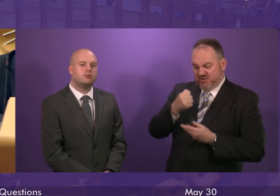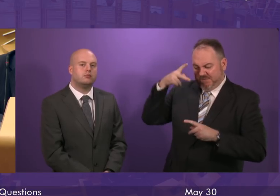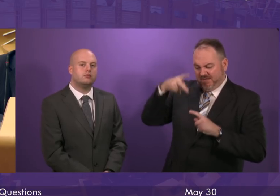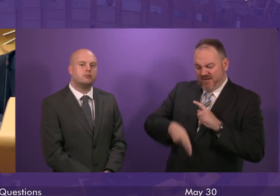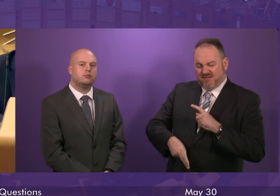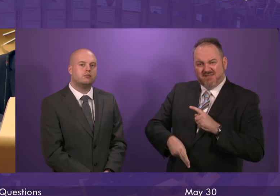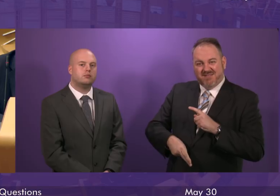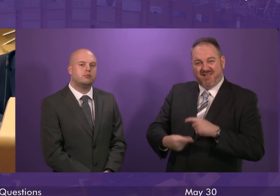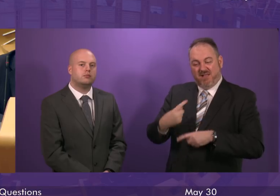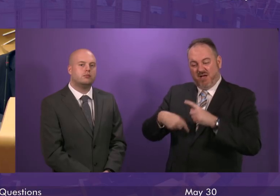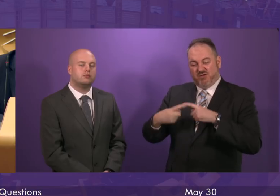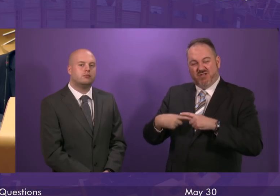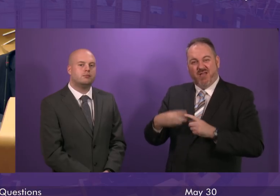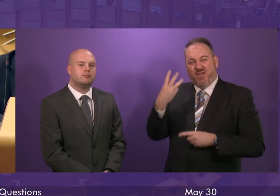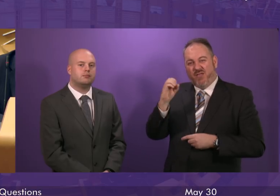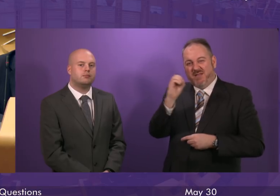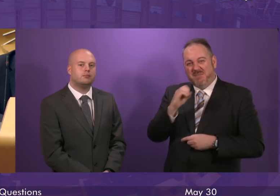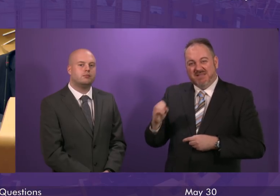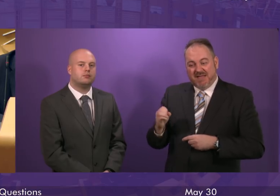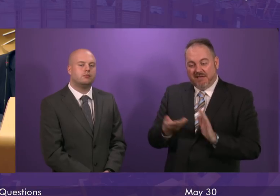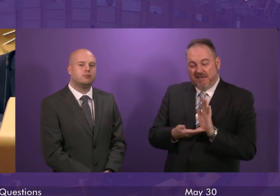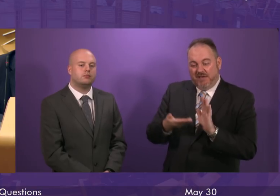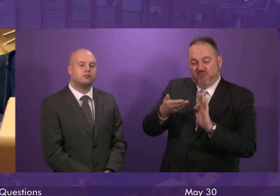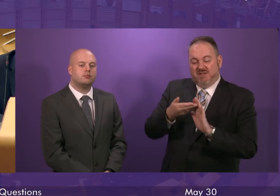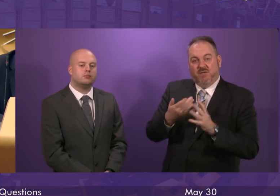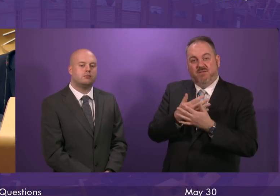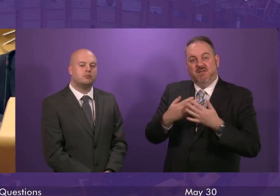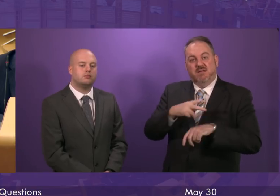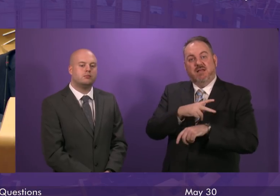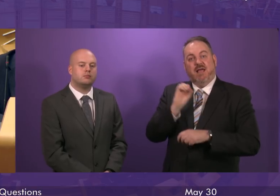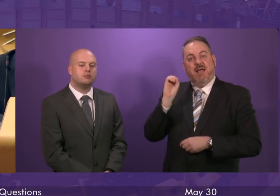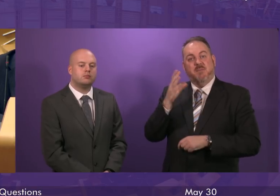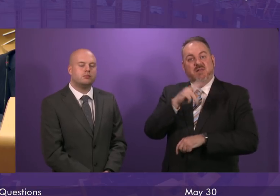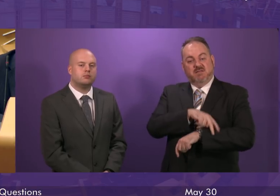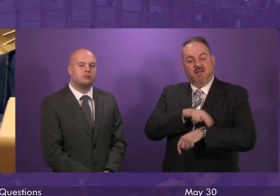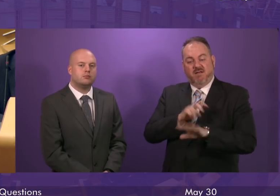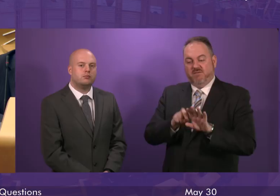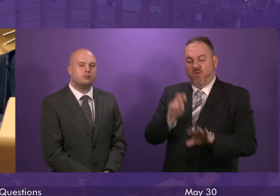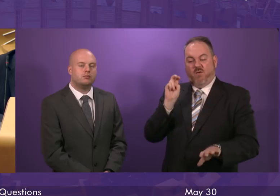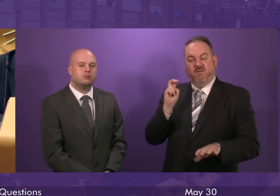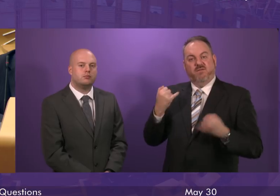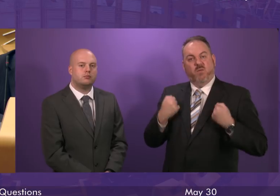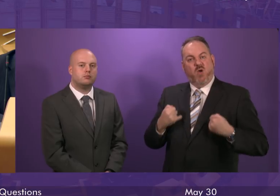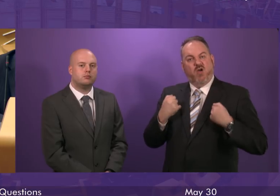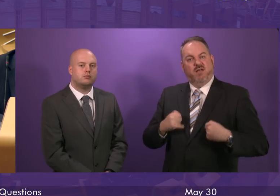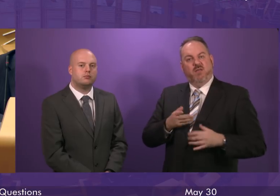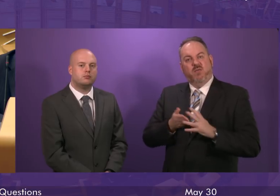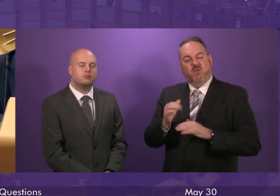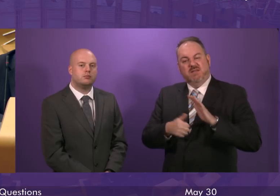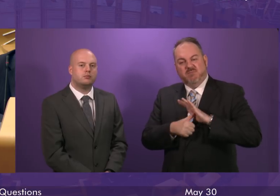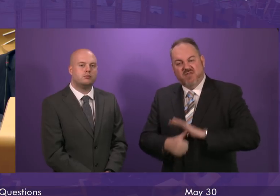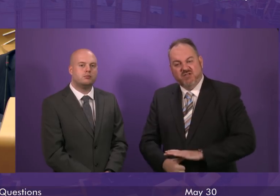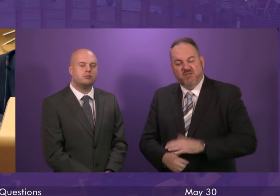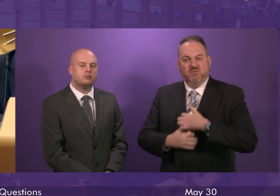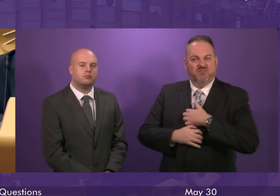year there was a 30% increase in paramedics signed off work with stress and depression I have been in touch with unison this week